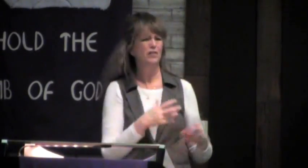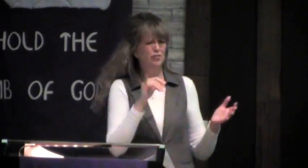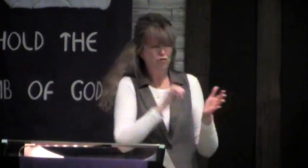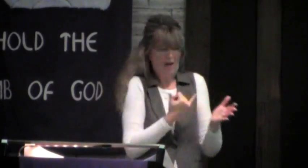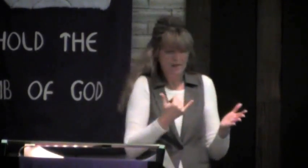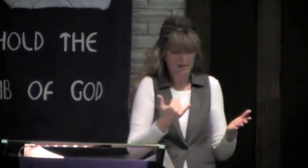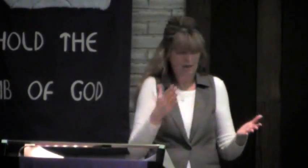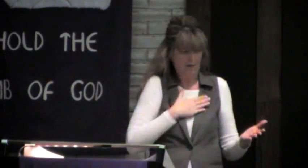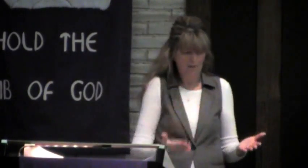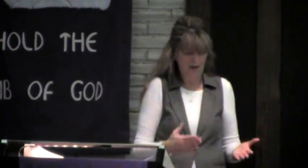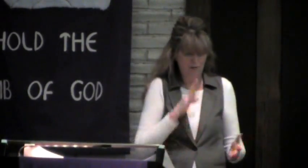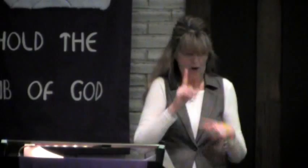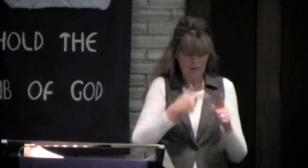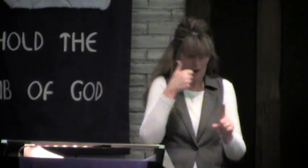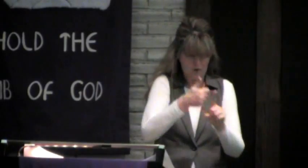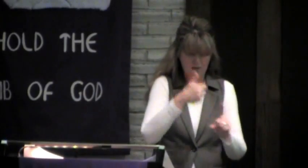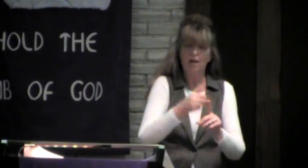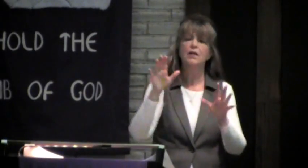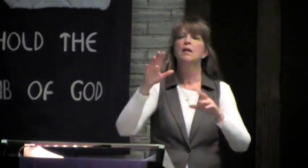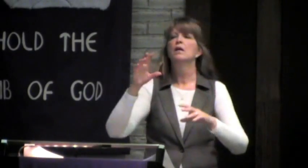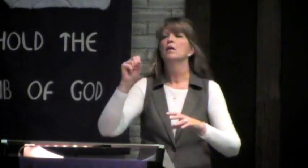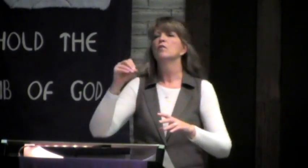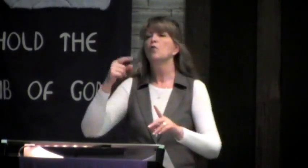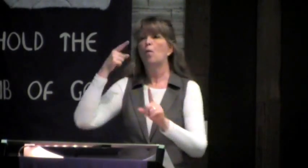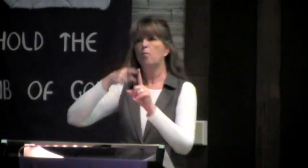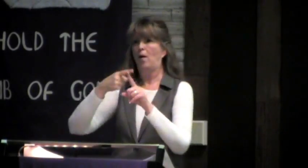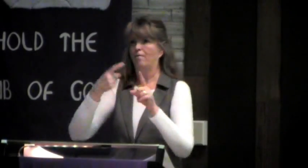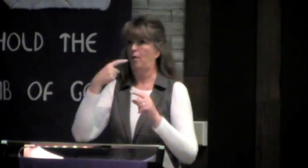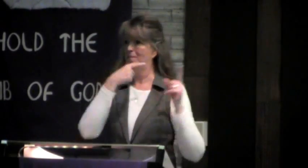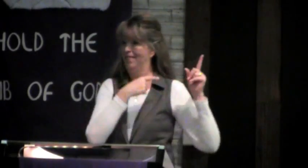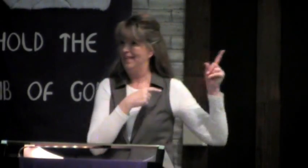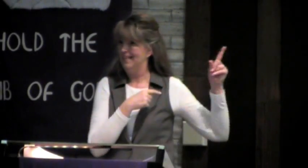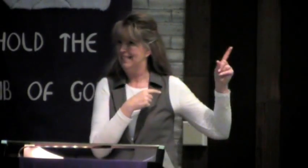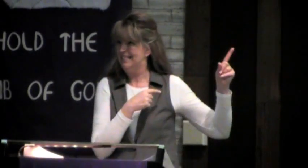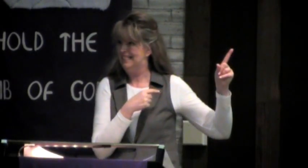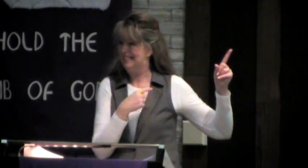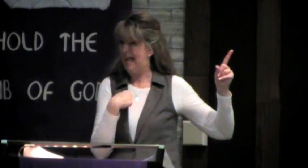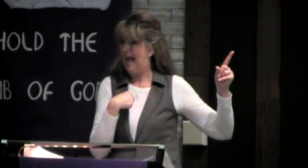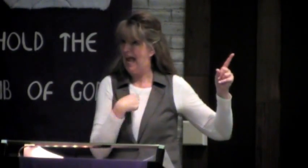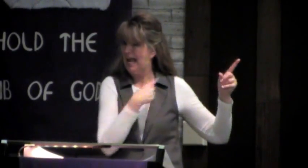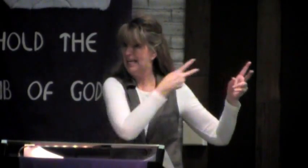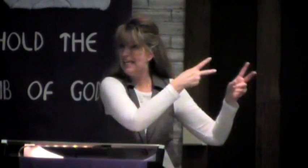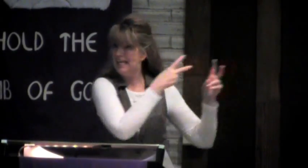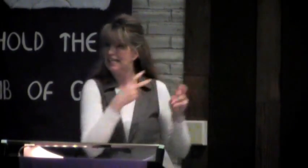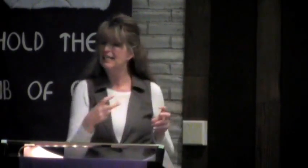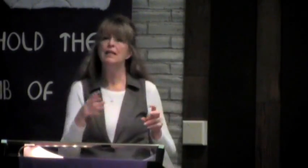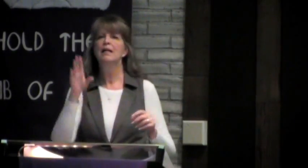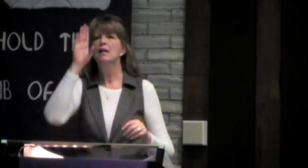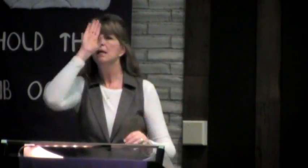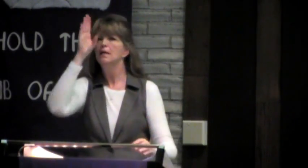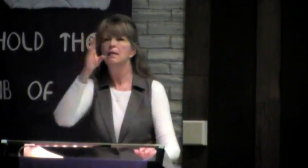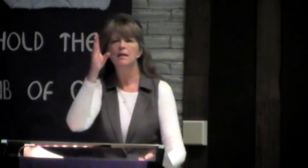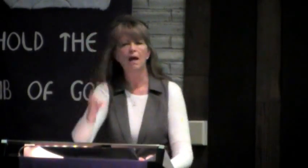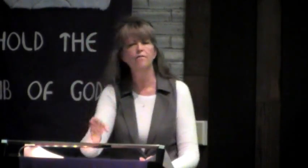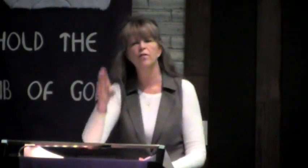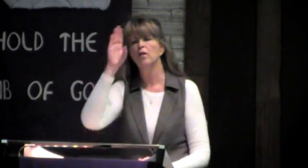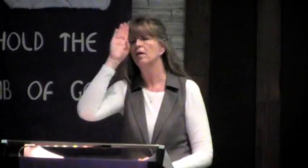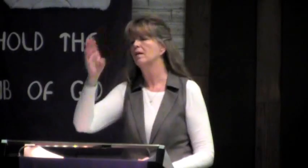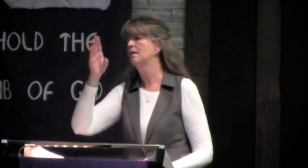And maybe we think that's kind of weird. I mean, why don't you just go ahead and say that you're talking about yourself? But what I take from this